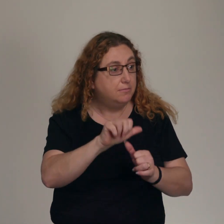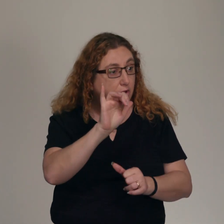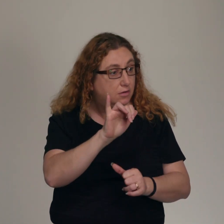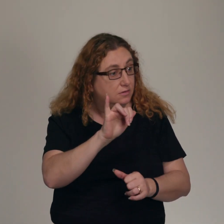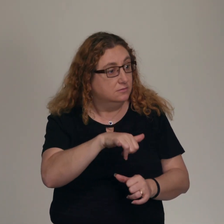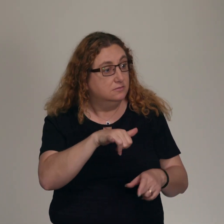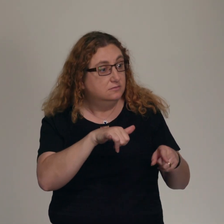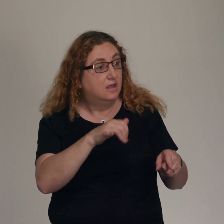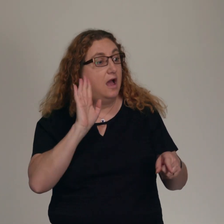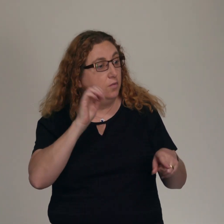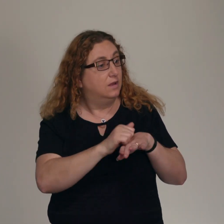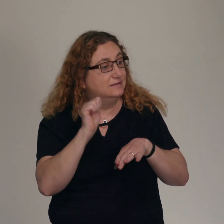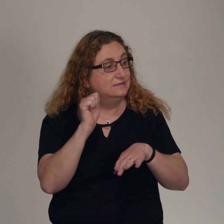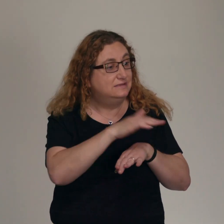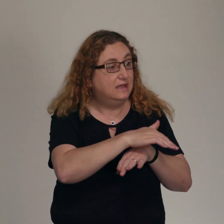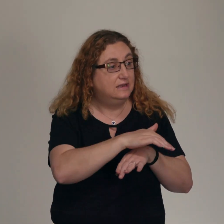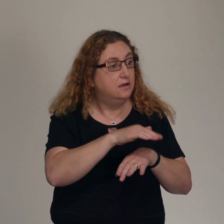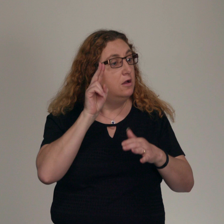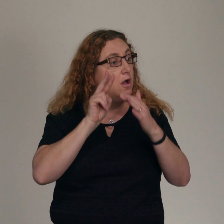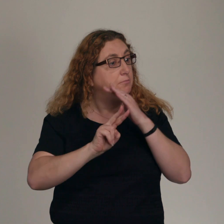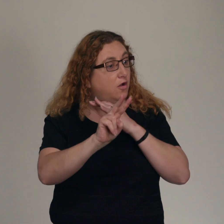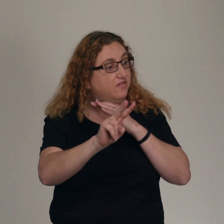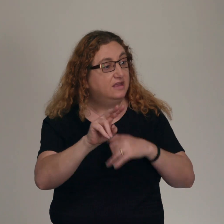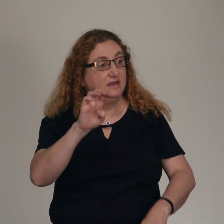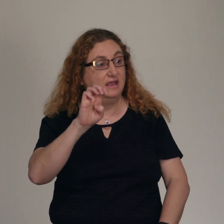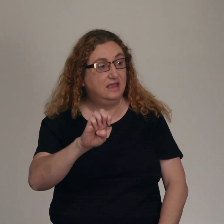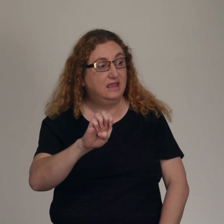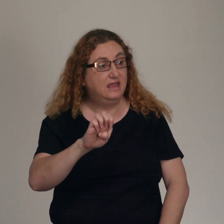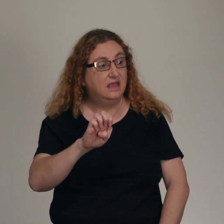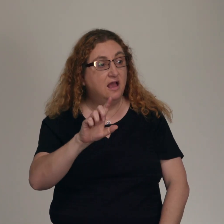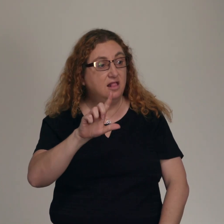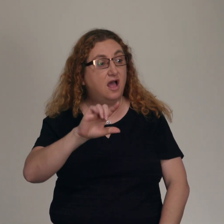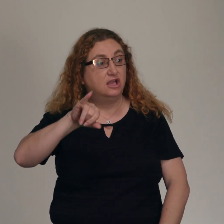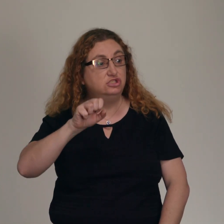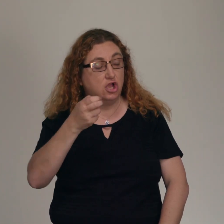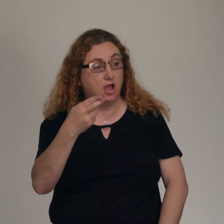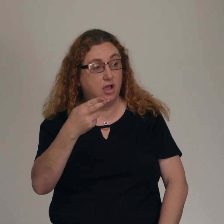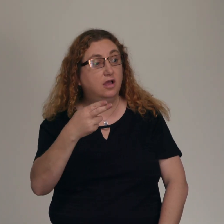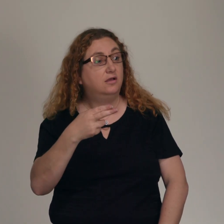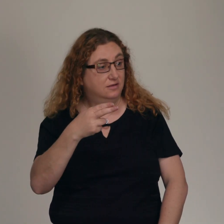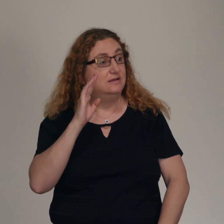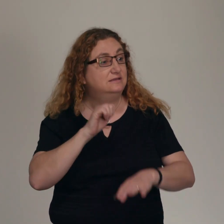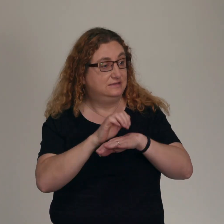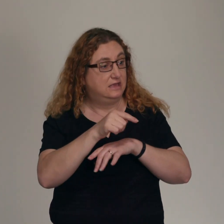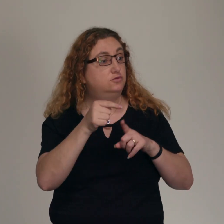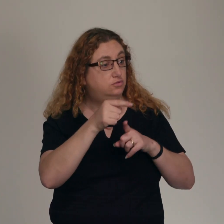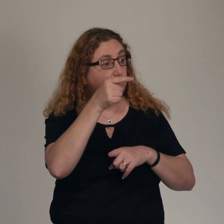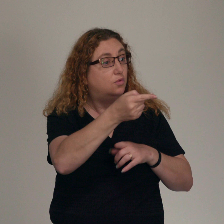prophet Elijah to you before that great and dreadful day of the Lord comes. He will turn the hearts of the parents to their children and the hearts